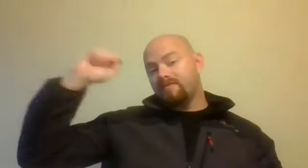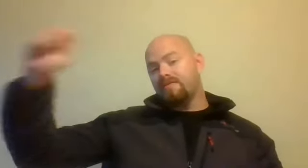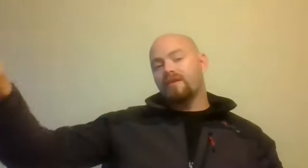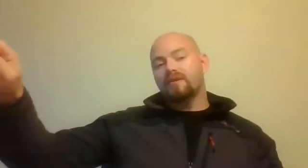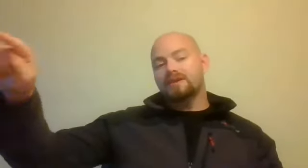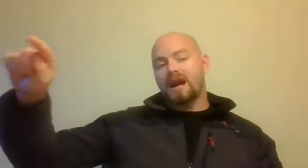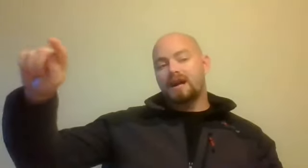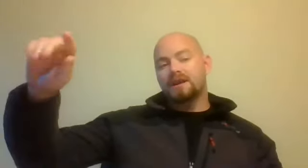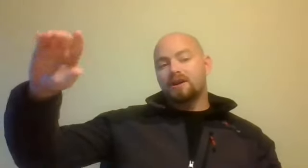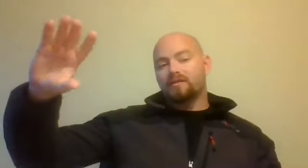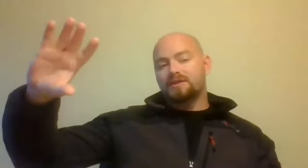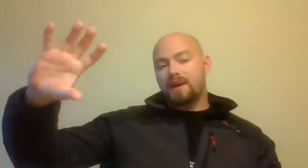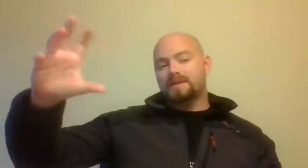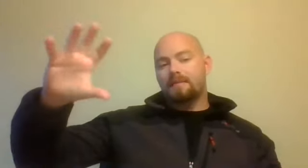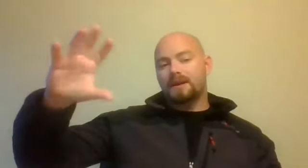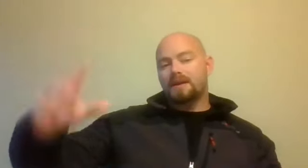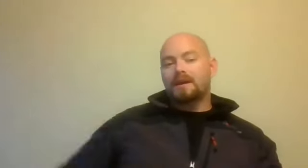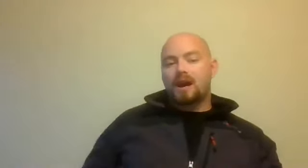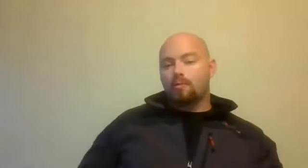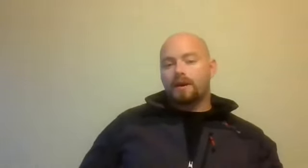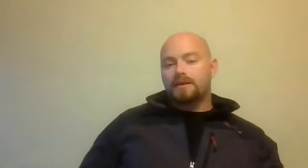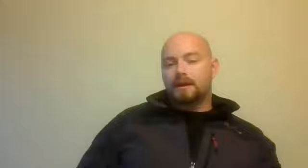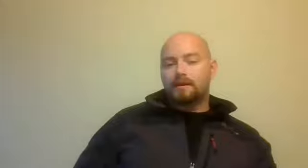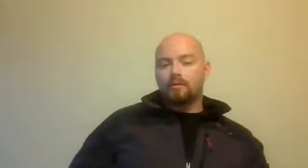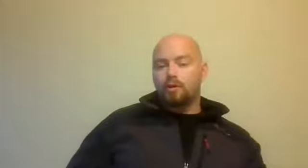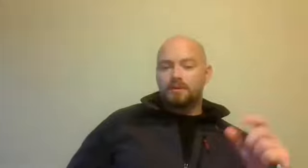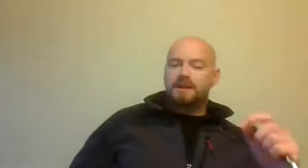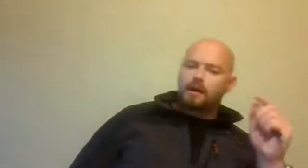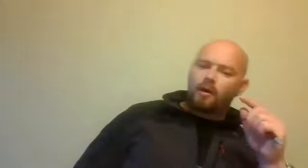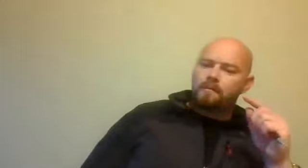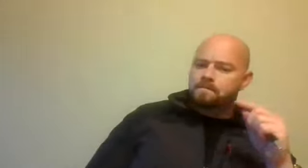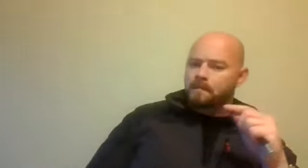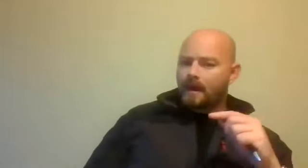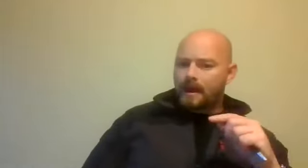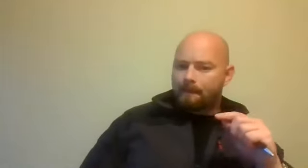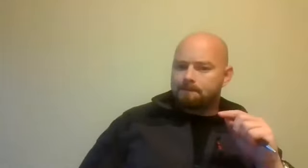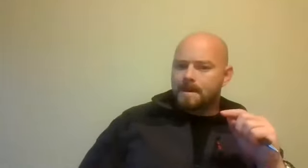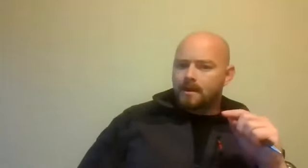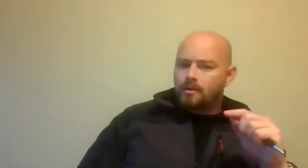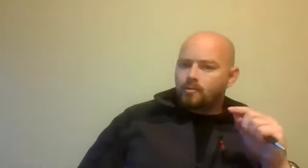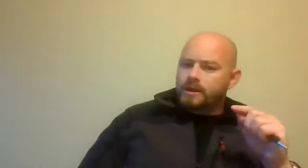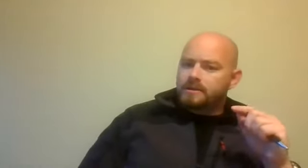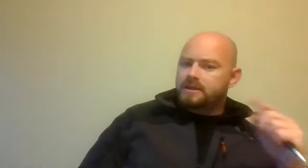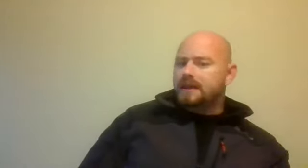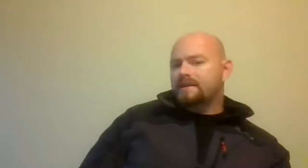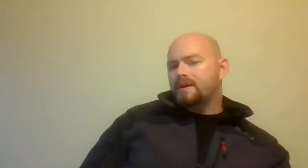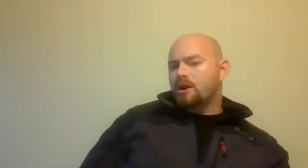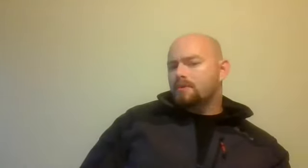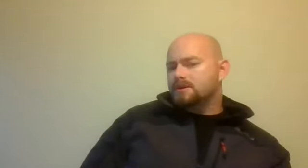very, very start of this pandemic outbreak thing, you know, companies saying, oh, we didn't activate our business